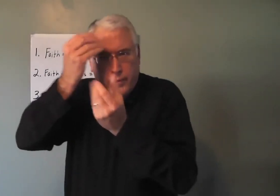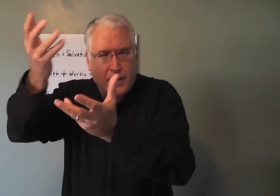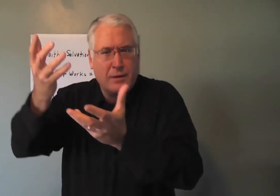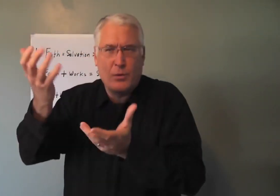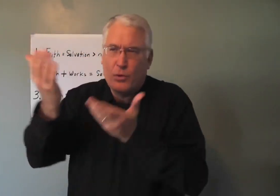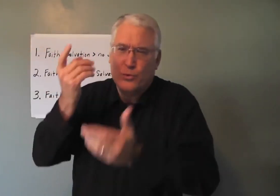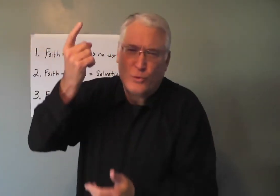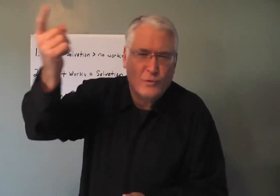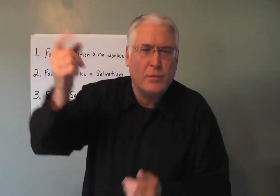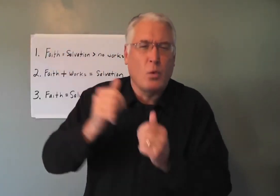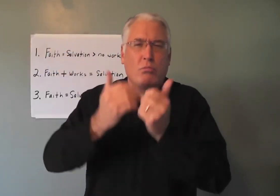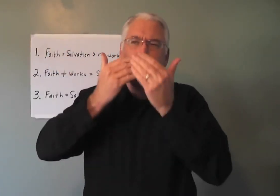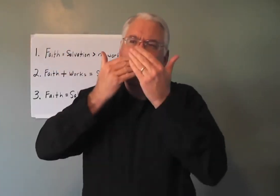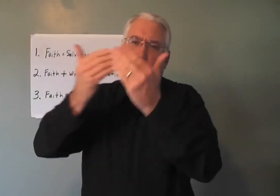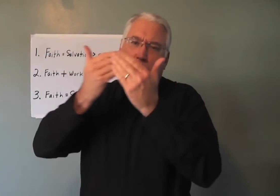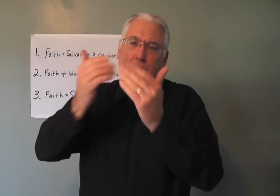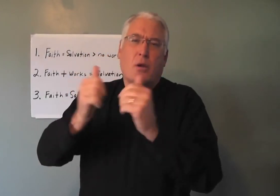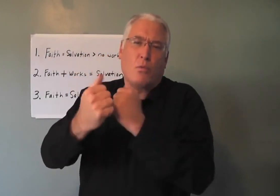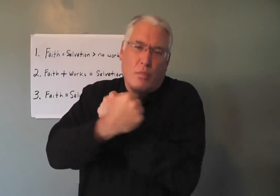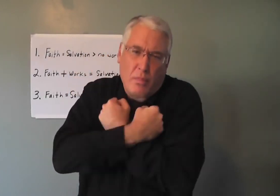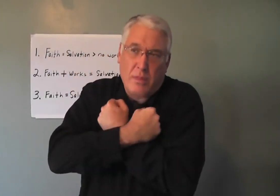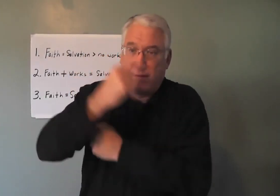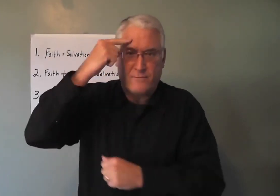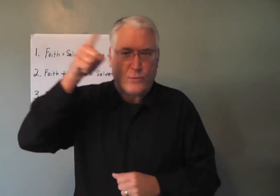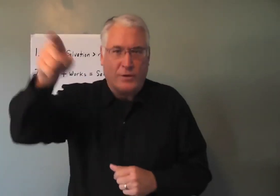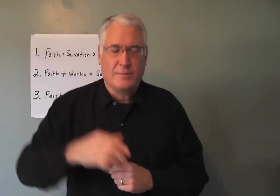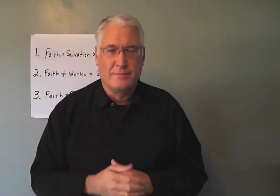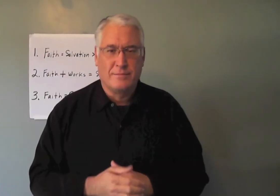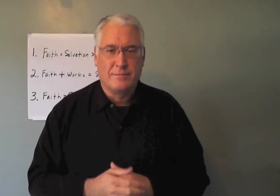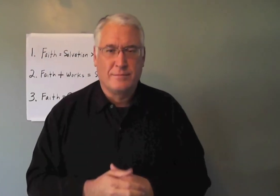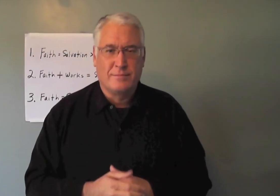inside them will want to obey him and serve him, thank him and love him.